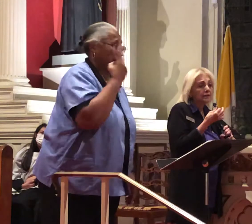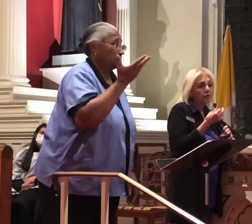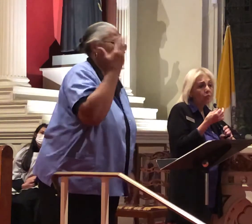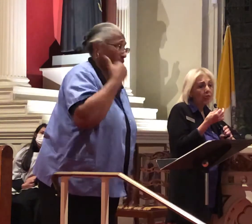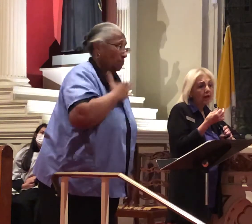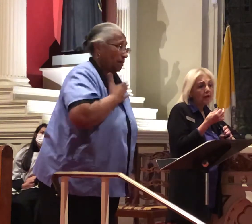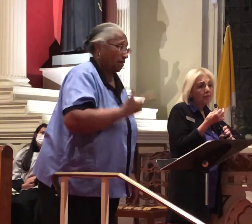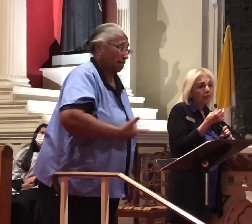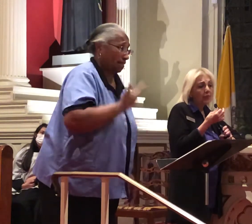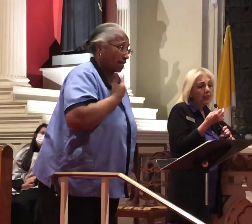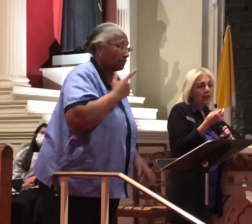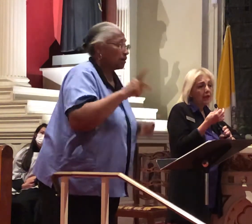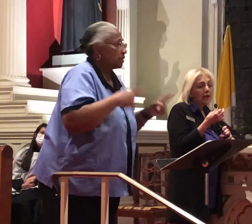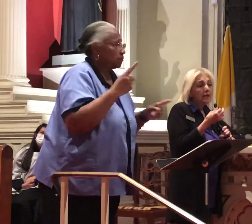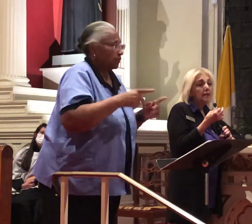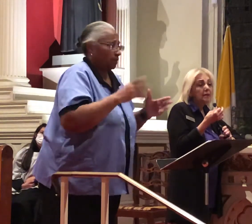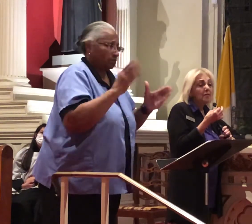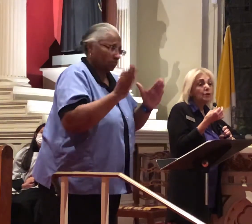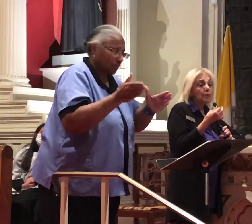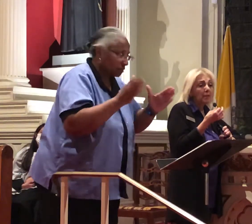they prepared well